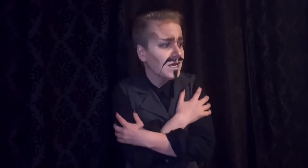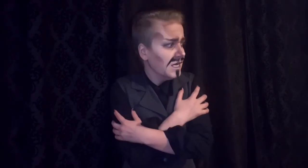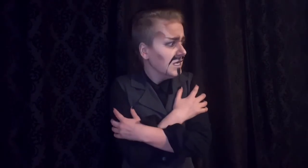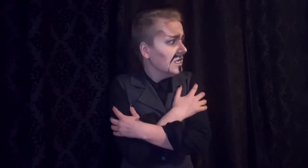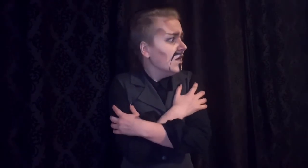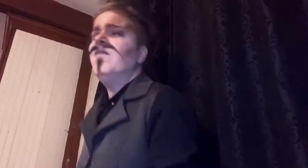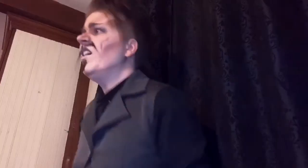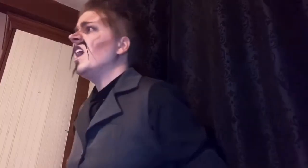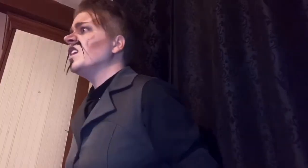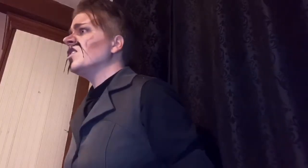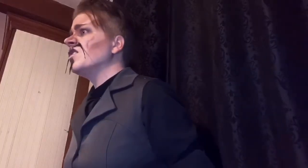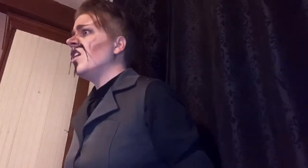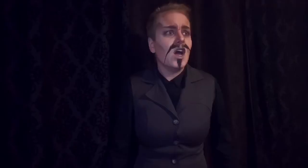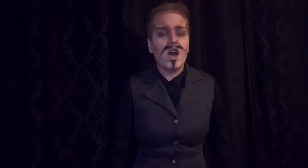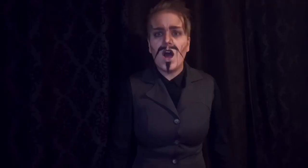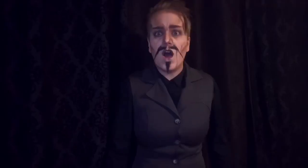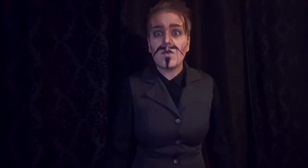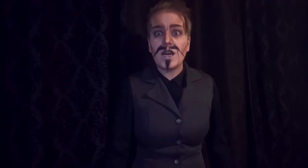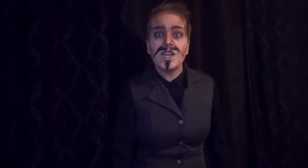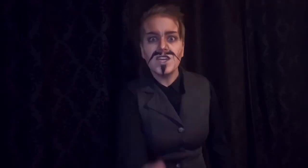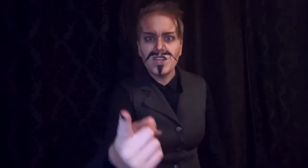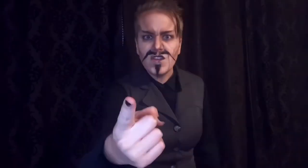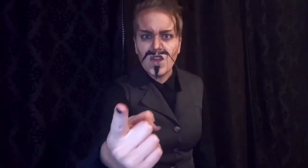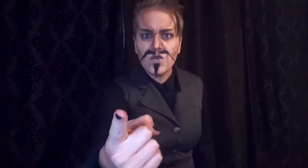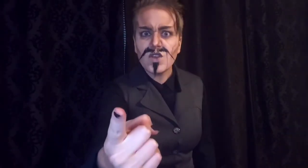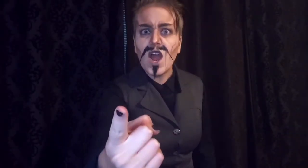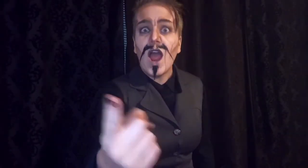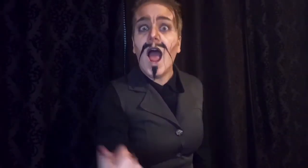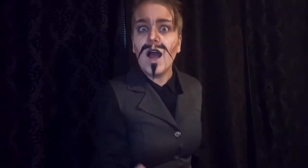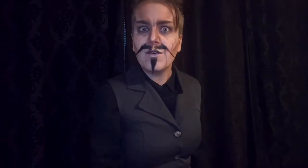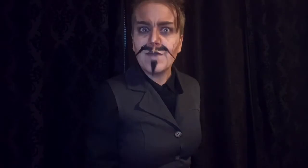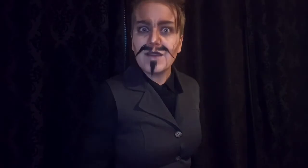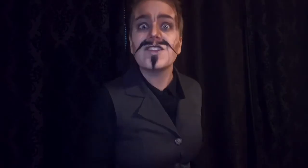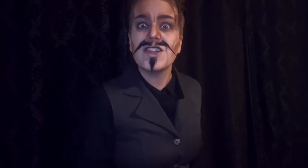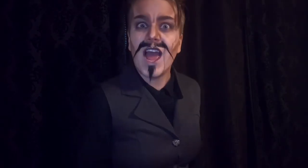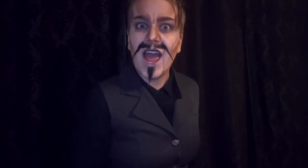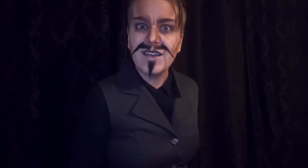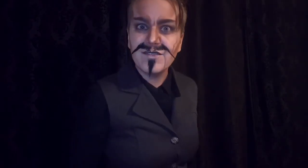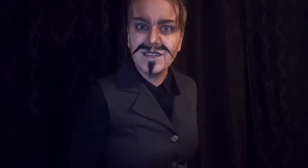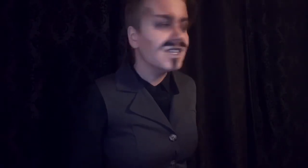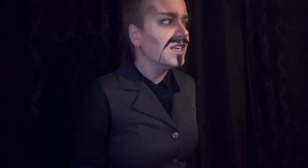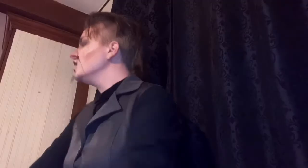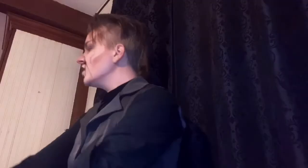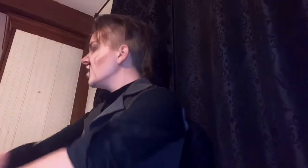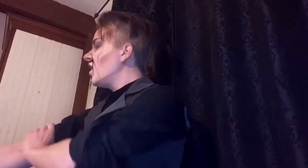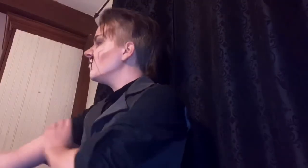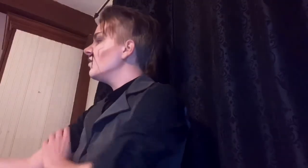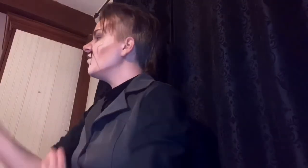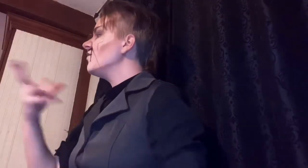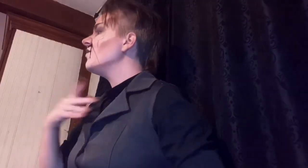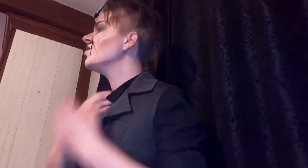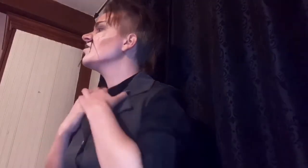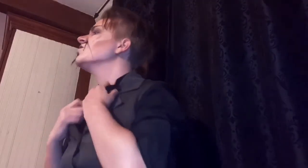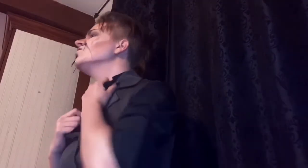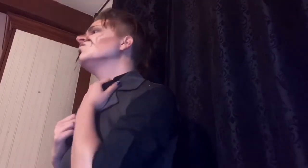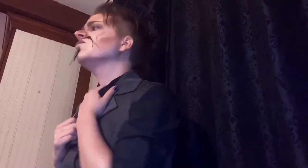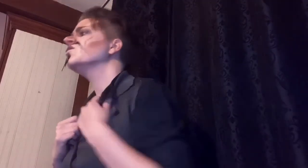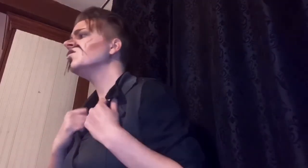we Finished! All right! You, sir! How about a shave? Come and visit your good